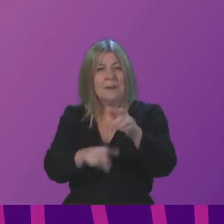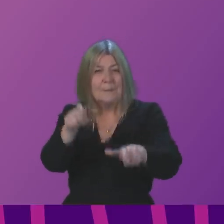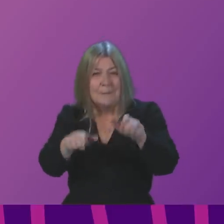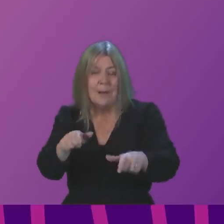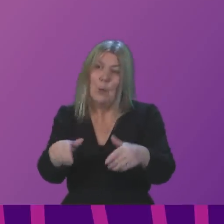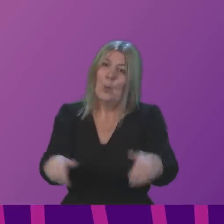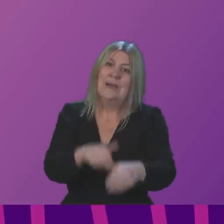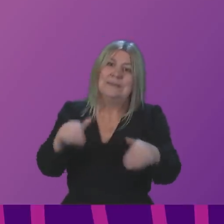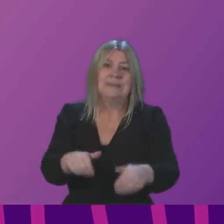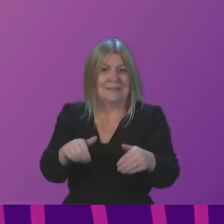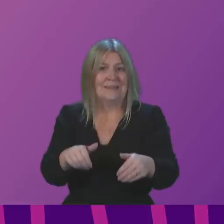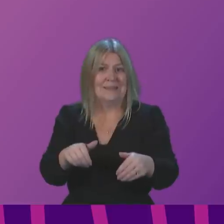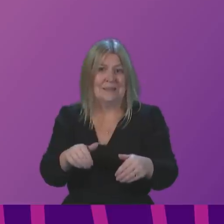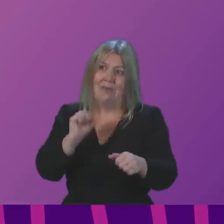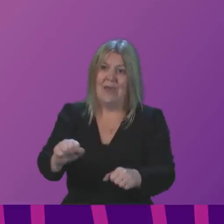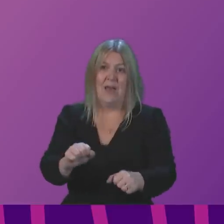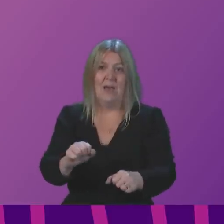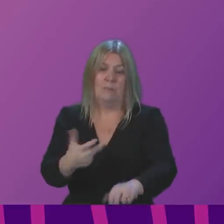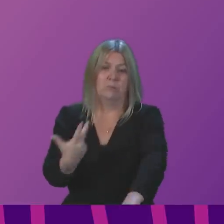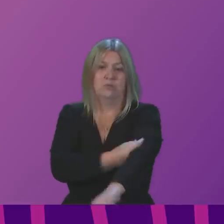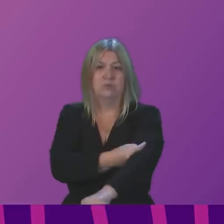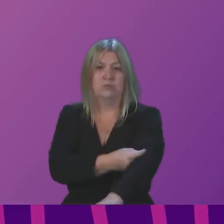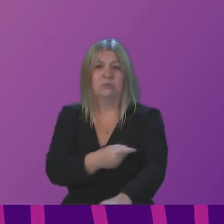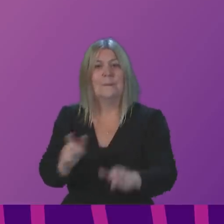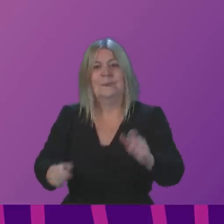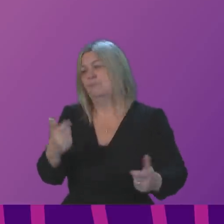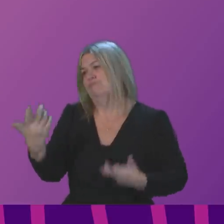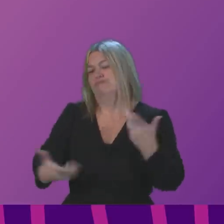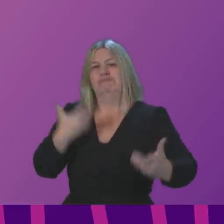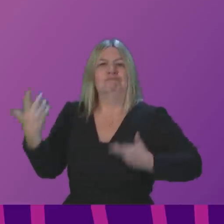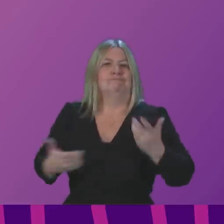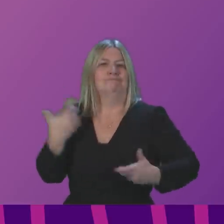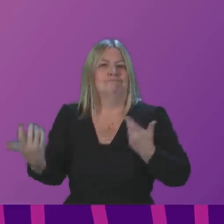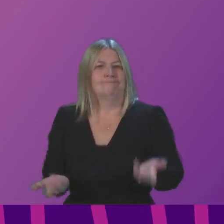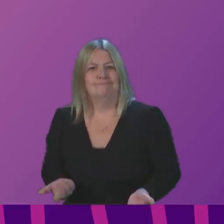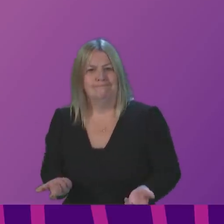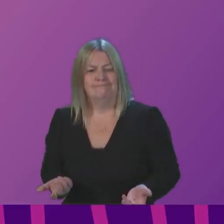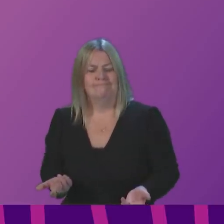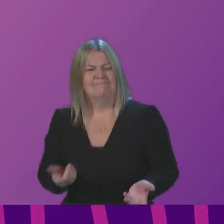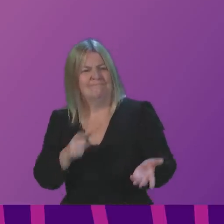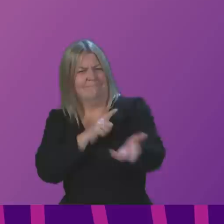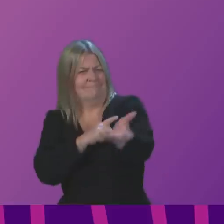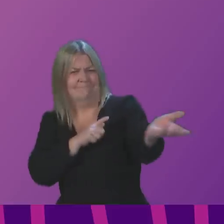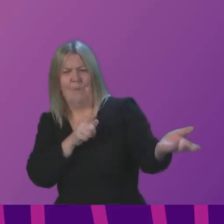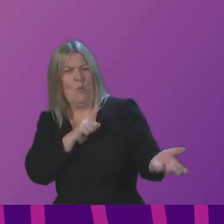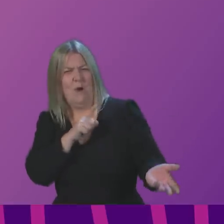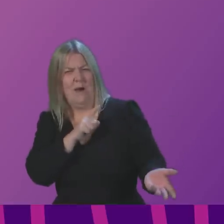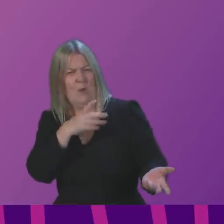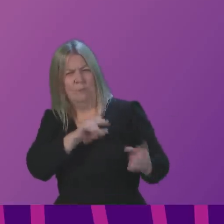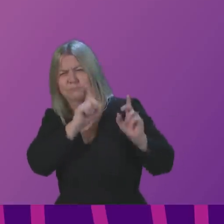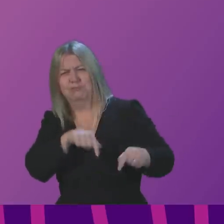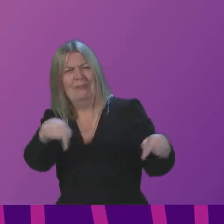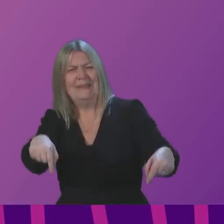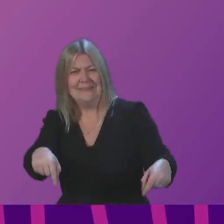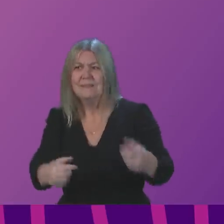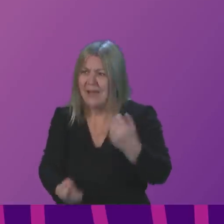waiting for their JAG. But I don't know why SNP members don't want to hear this. It's